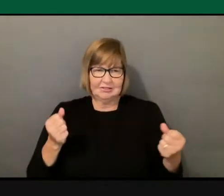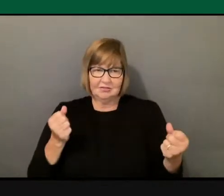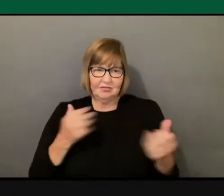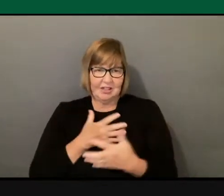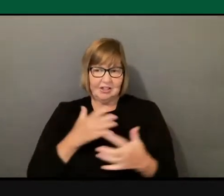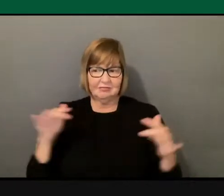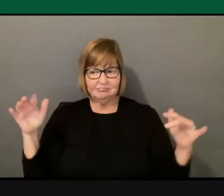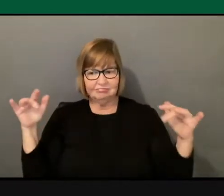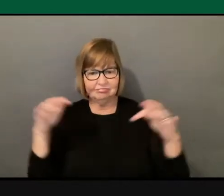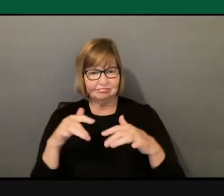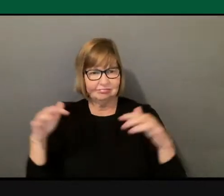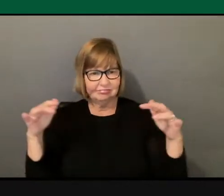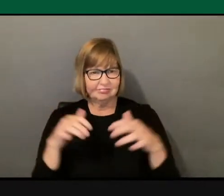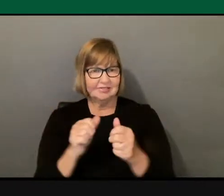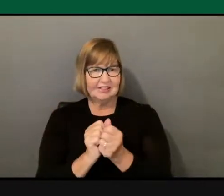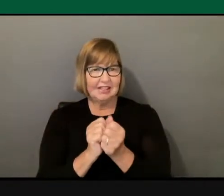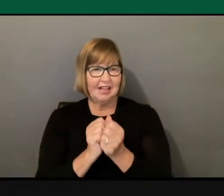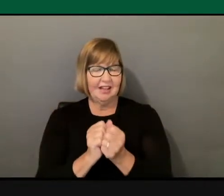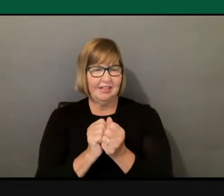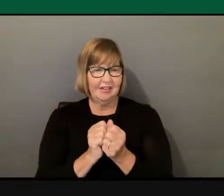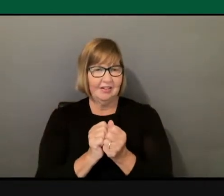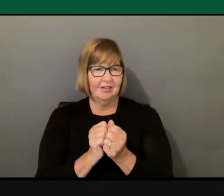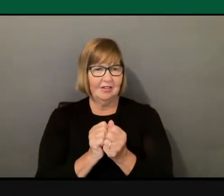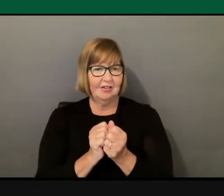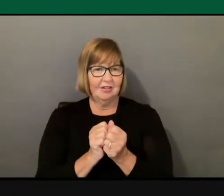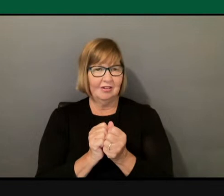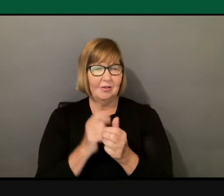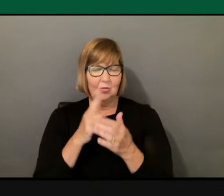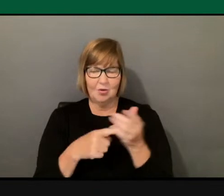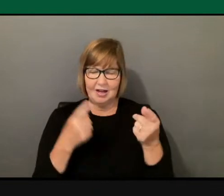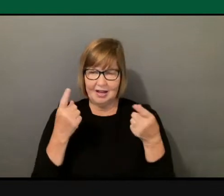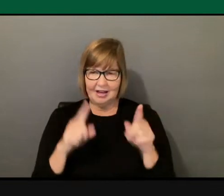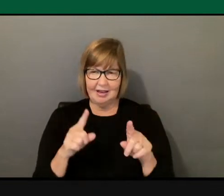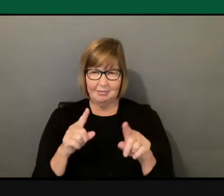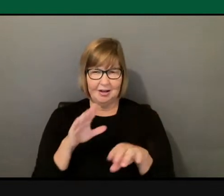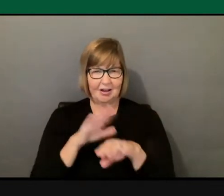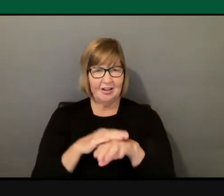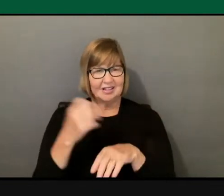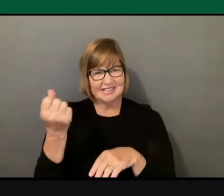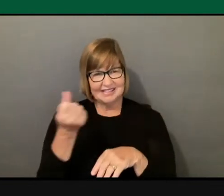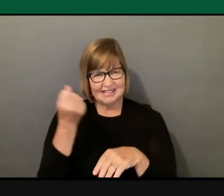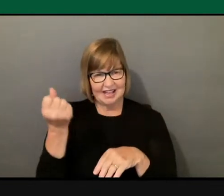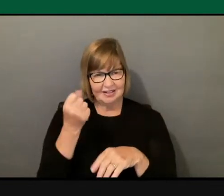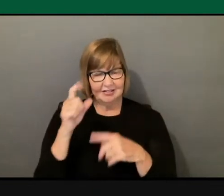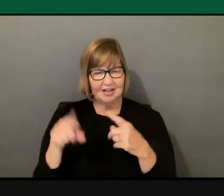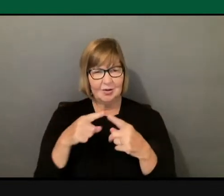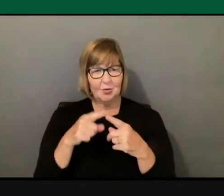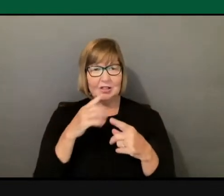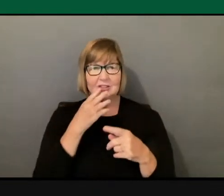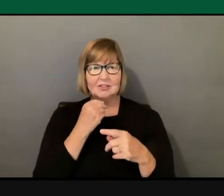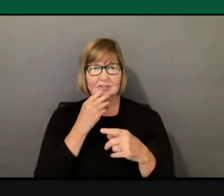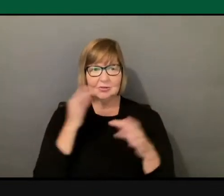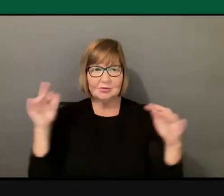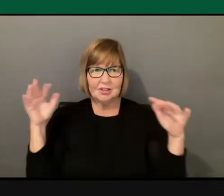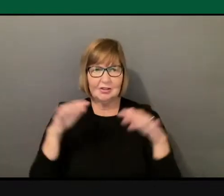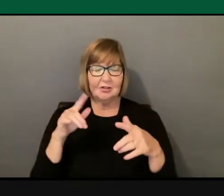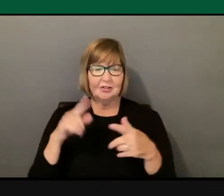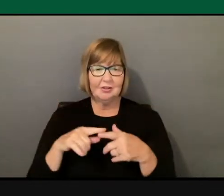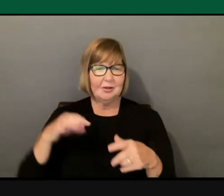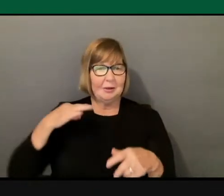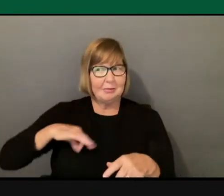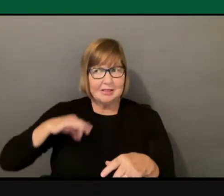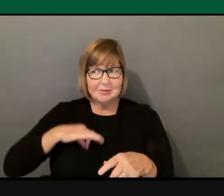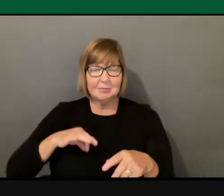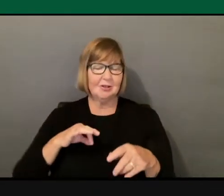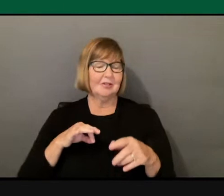happened at the Tree of Life Synagogue in Pittsburgh on a Saturday when Jews were coming to just pray and to